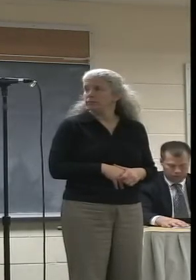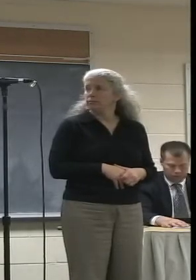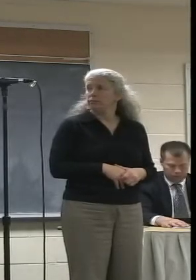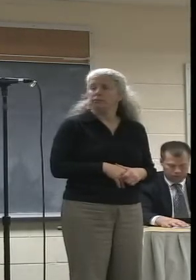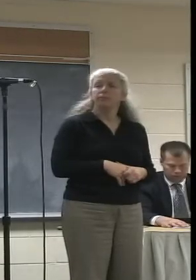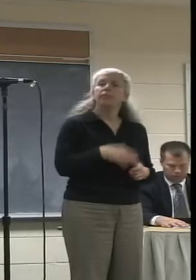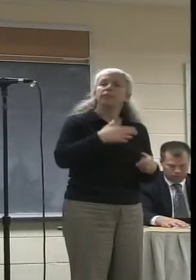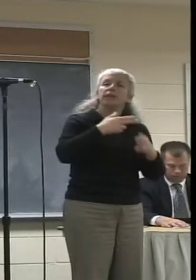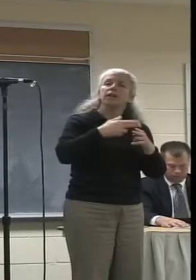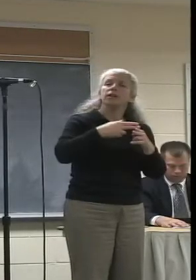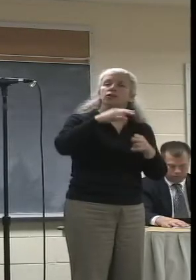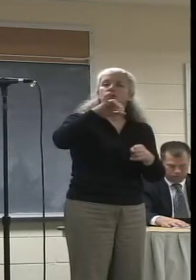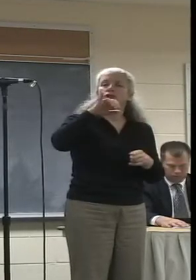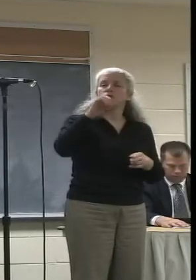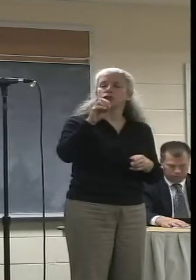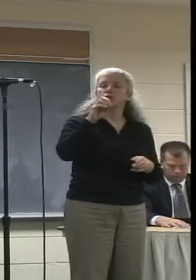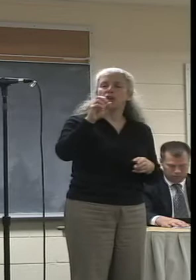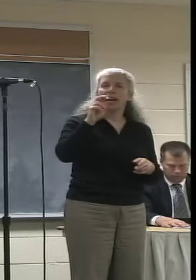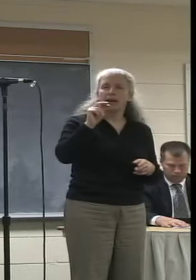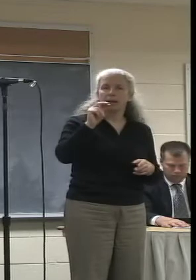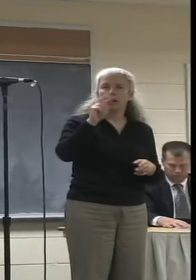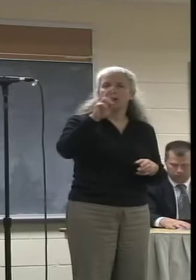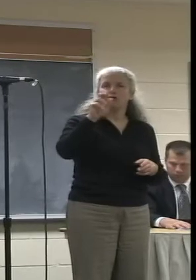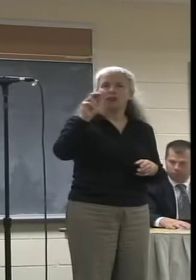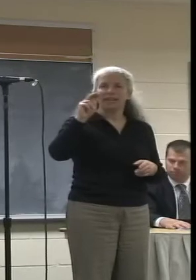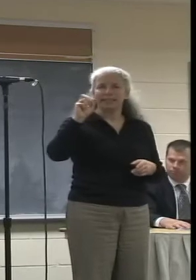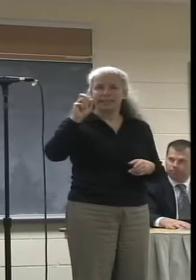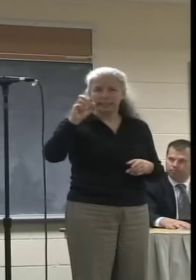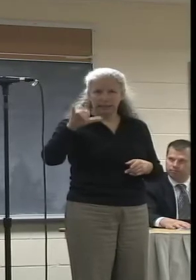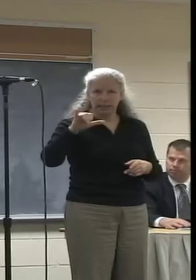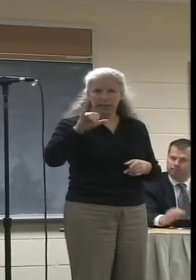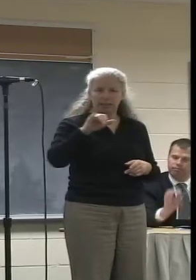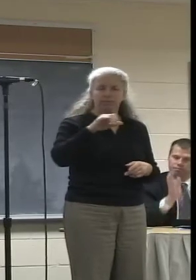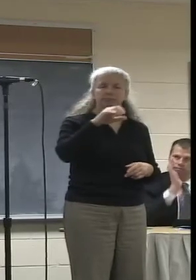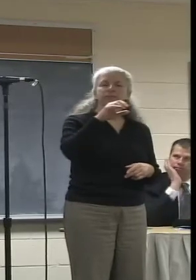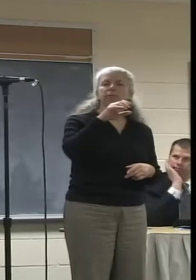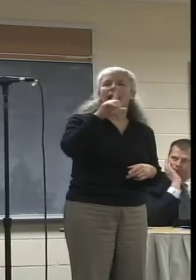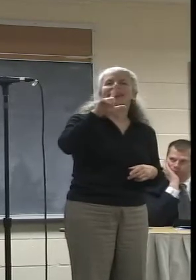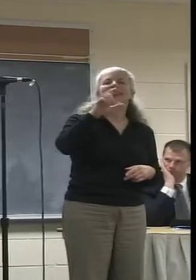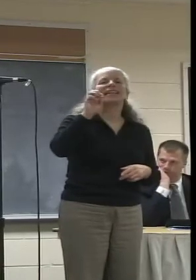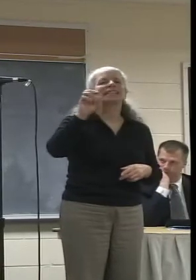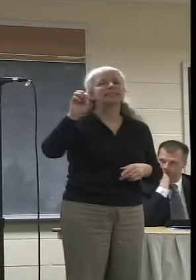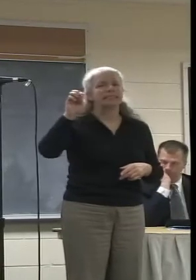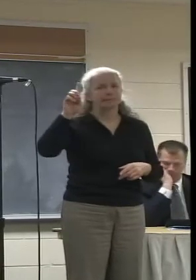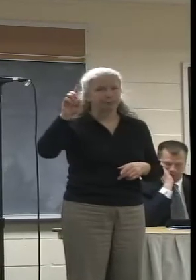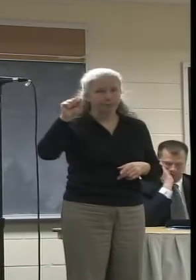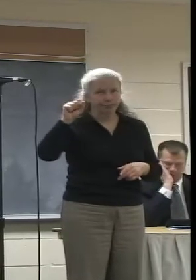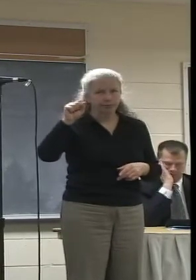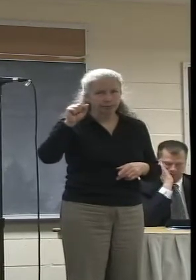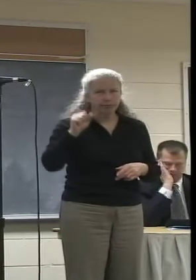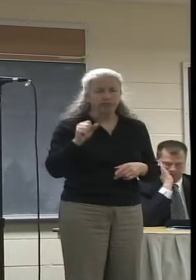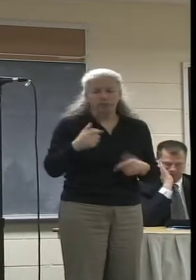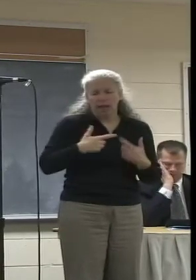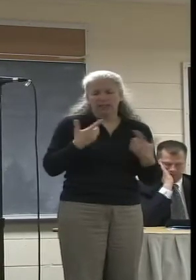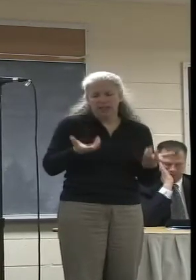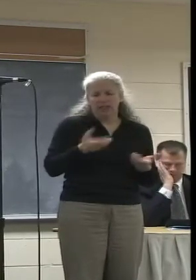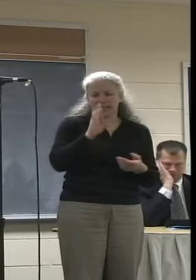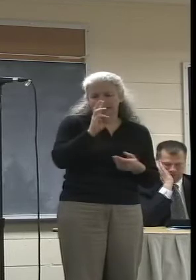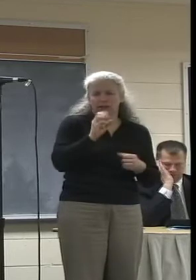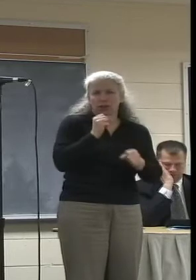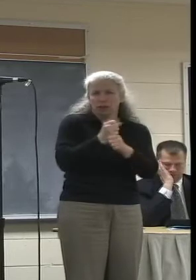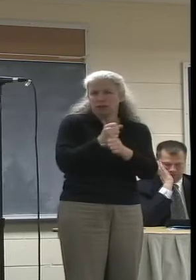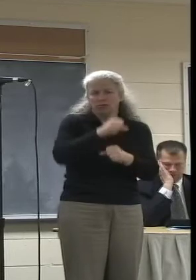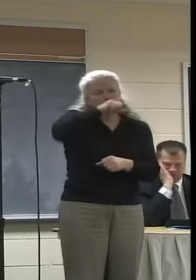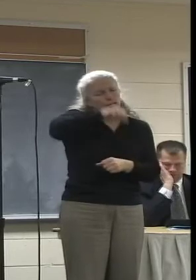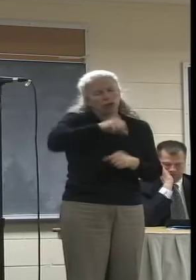Hello, my name is Jen Ramsey, 21 Reservoir Road Leeds. I'm a resident of Northampton and I've been here for about six years and I love this